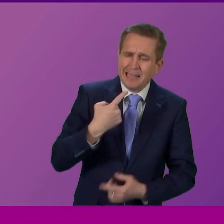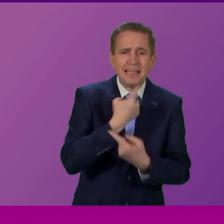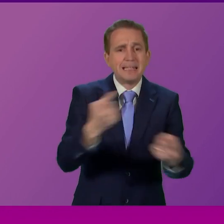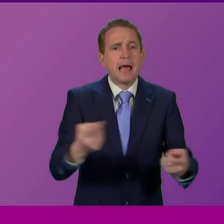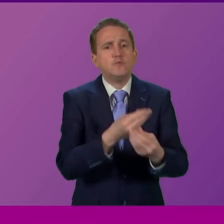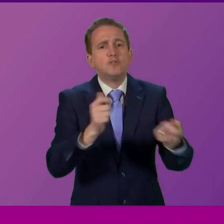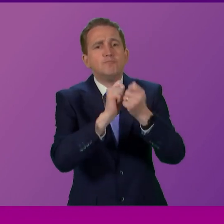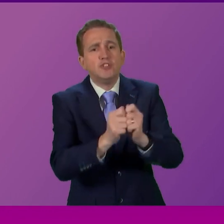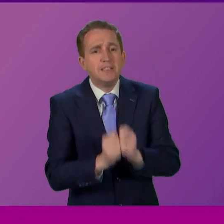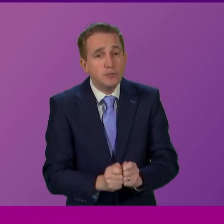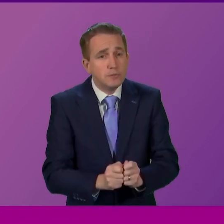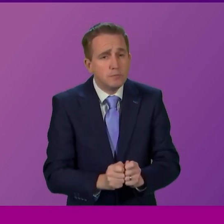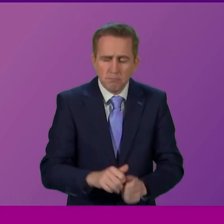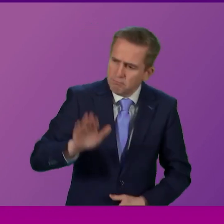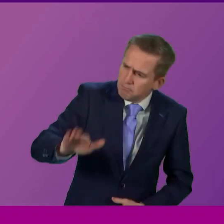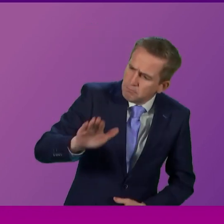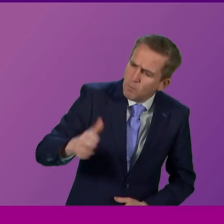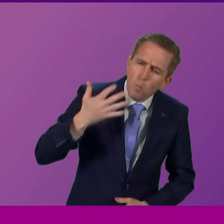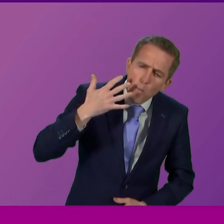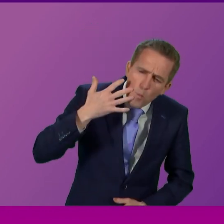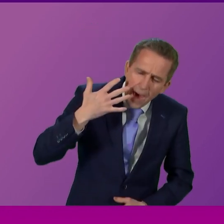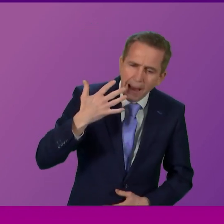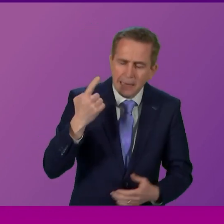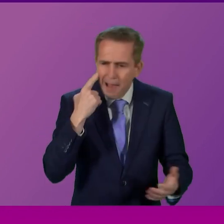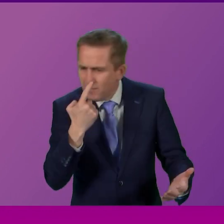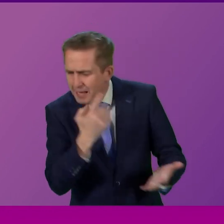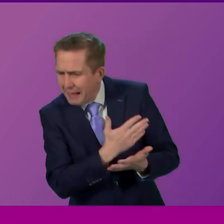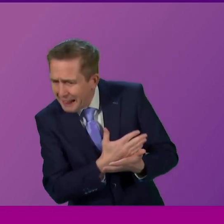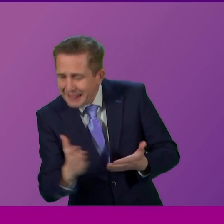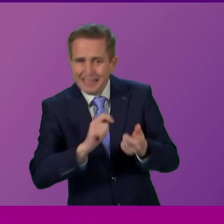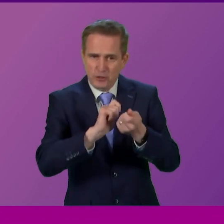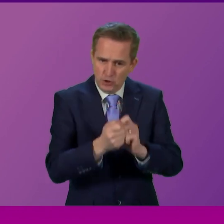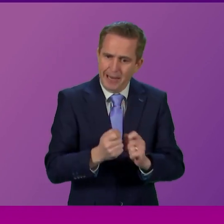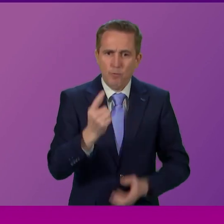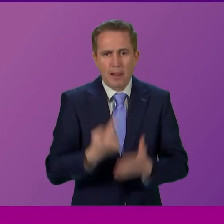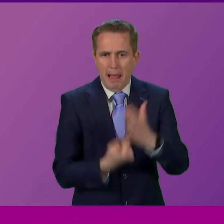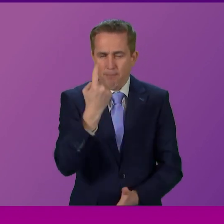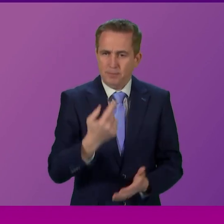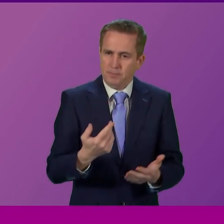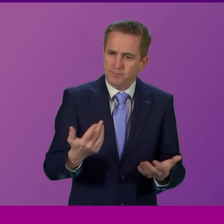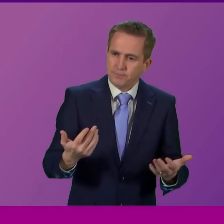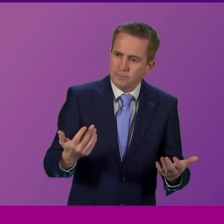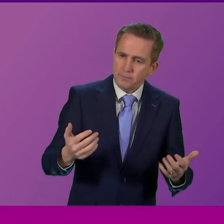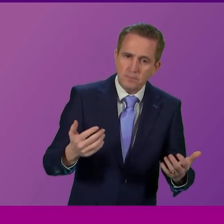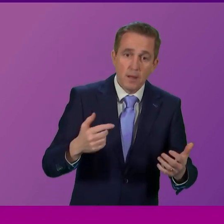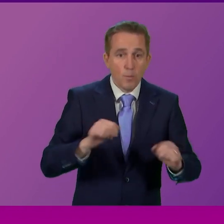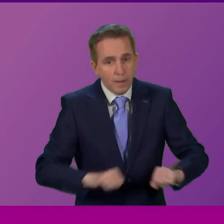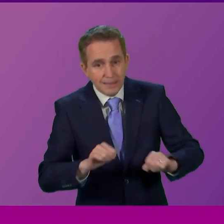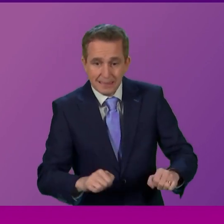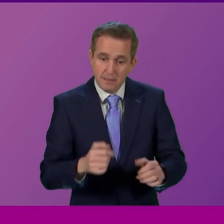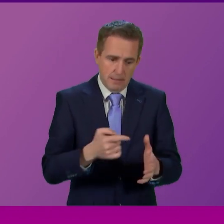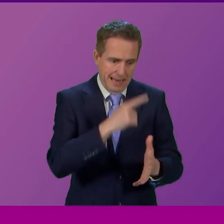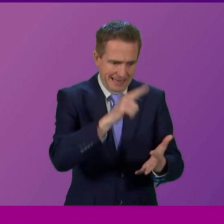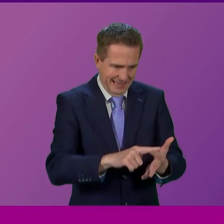know when we can expect to see real, meaningful change in our NHS, improvements to A&E waiting